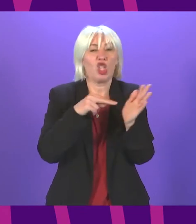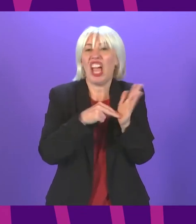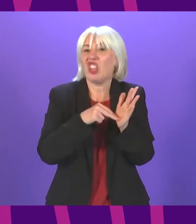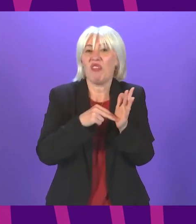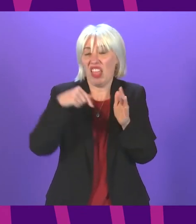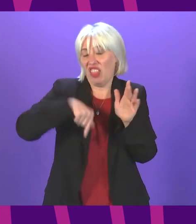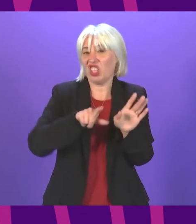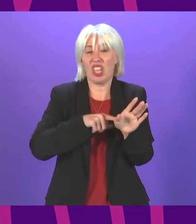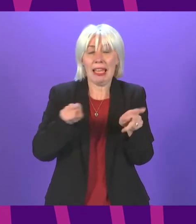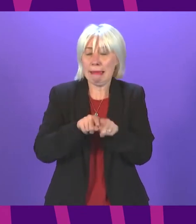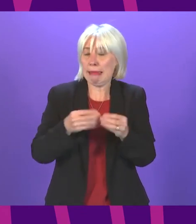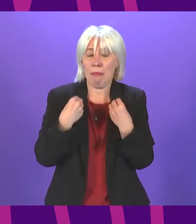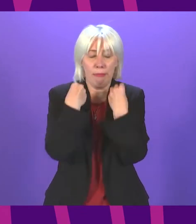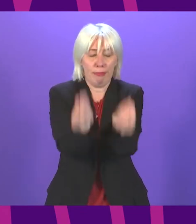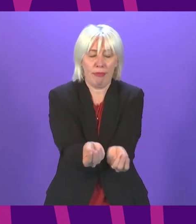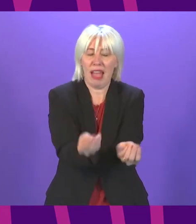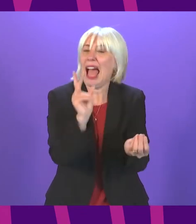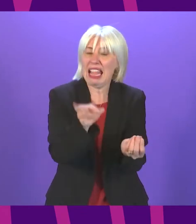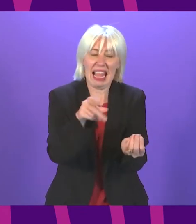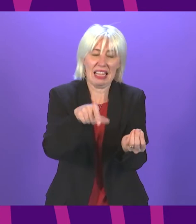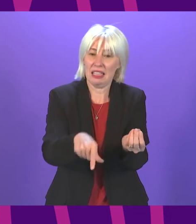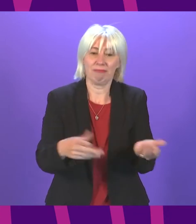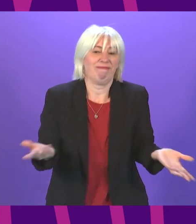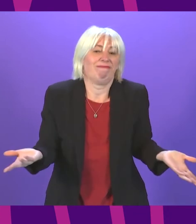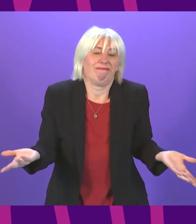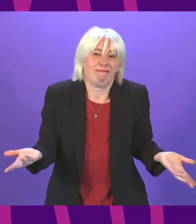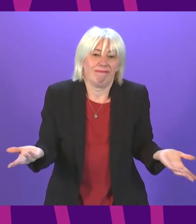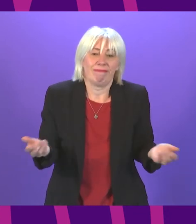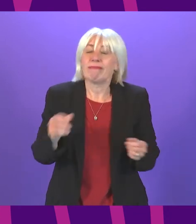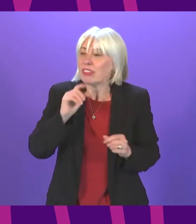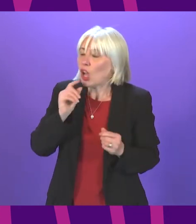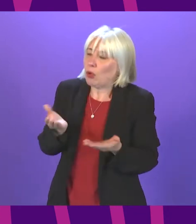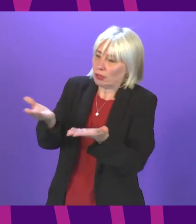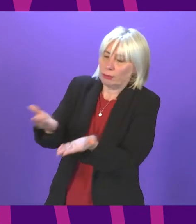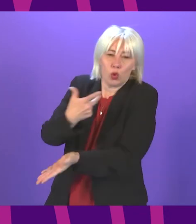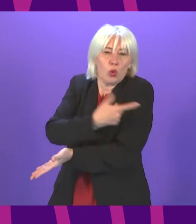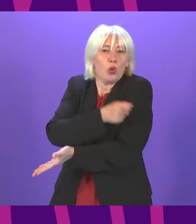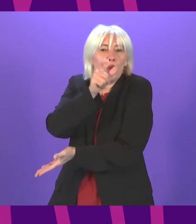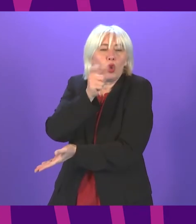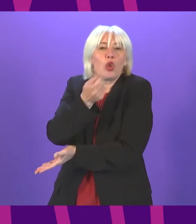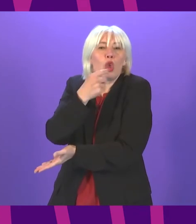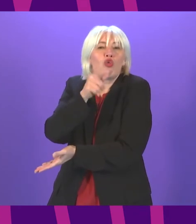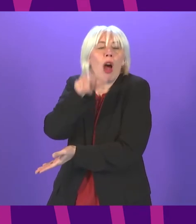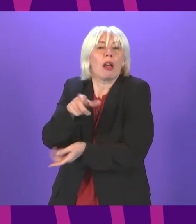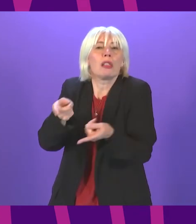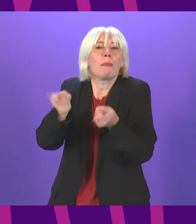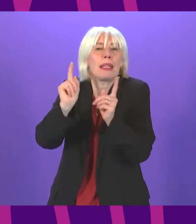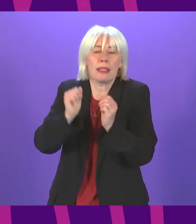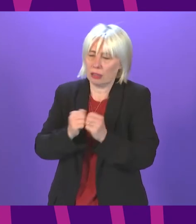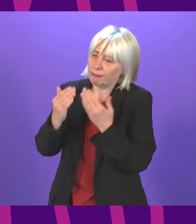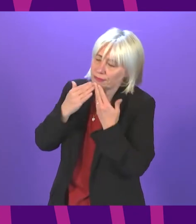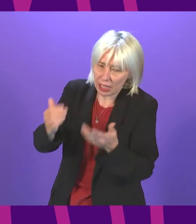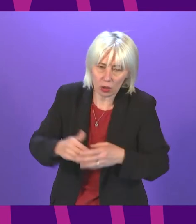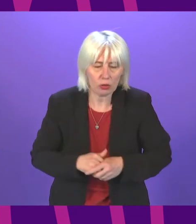plans that they have brought forward in this programme for government. I will give way to the Drugs Minister. Angela Constance. I'm grateful to the member.